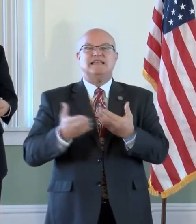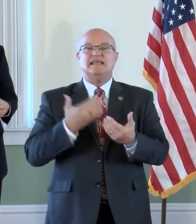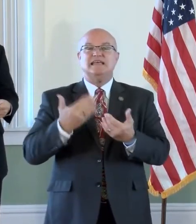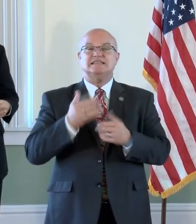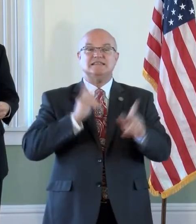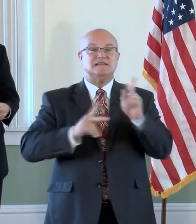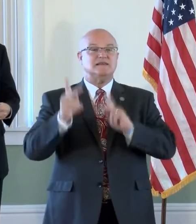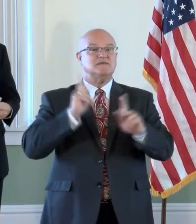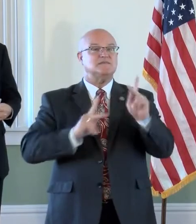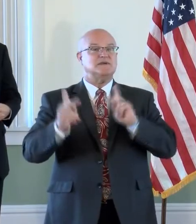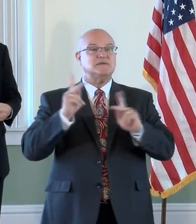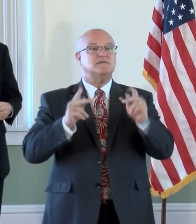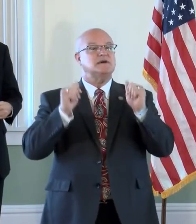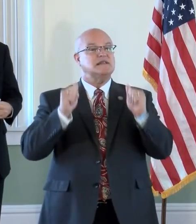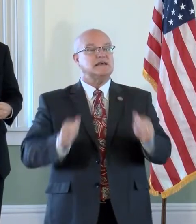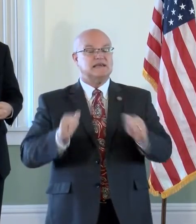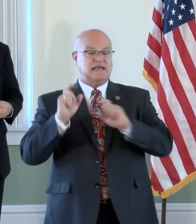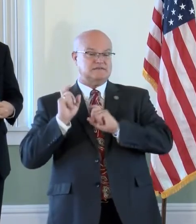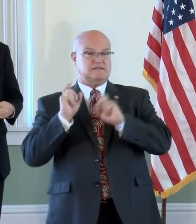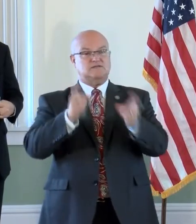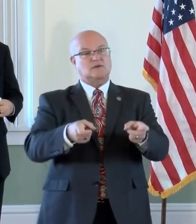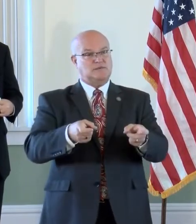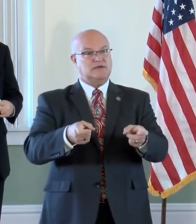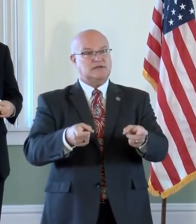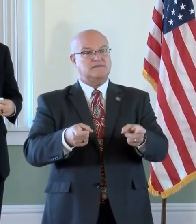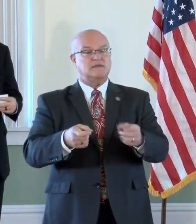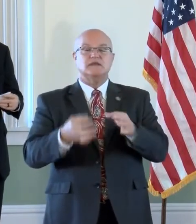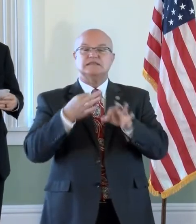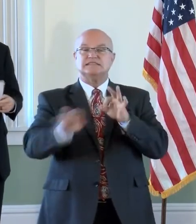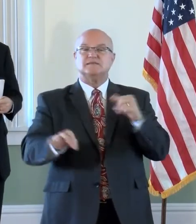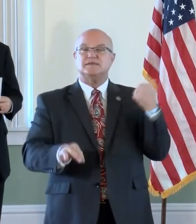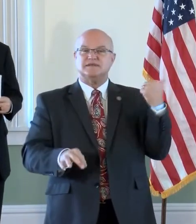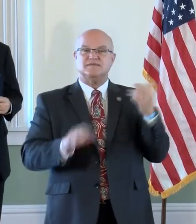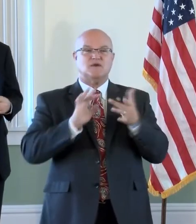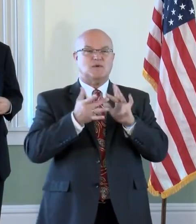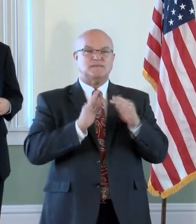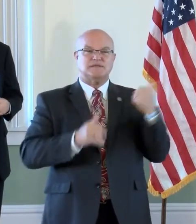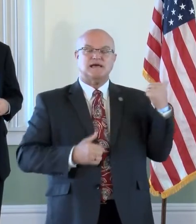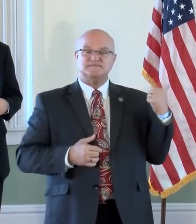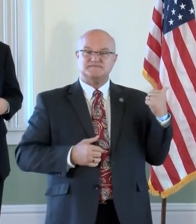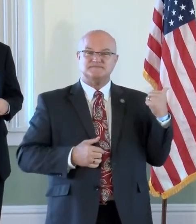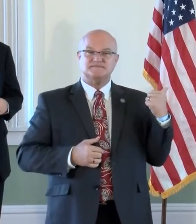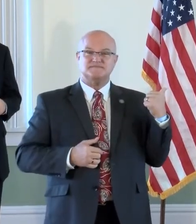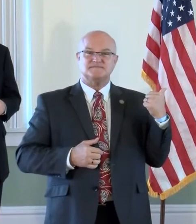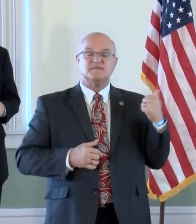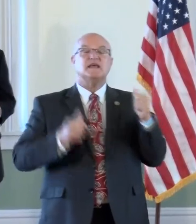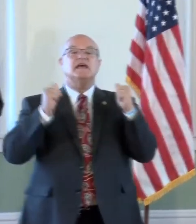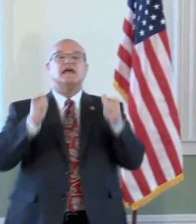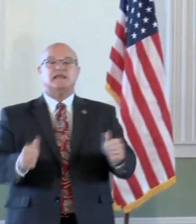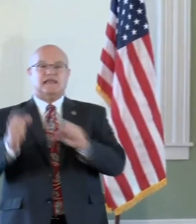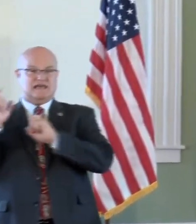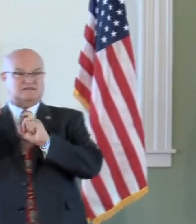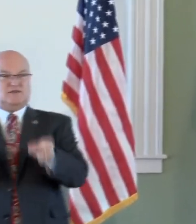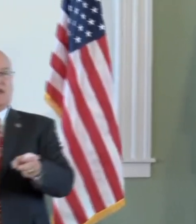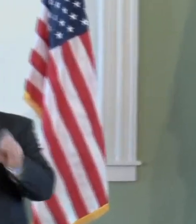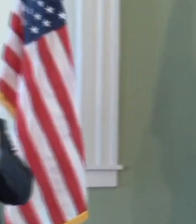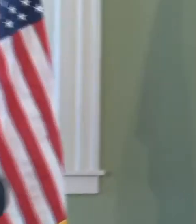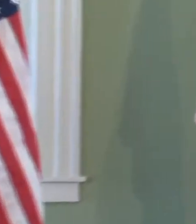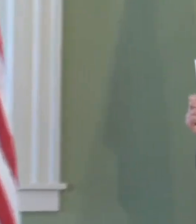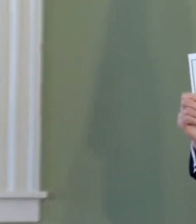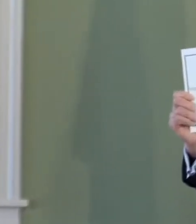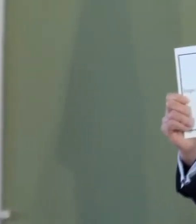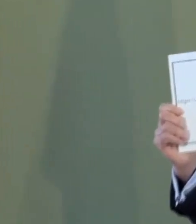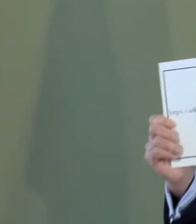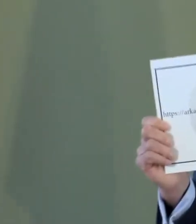for everyone to contribute. You simply go to this website, and you'll be able to make your donation online,